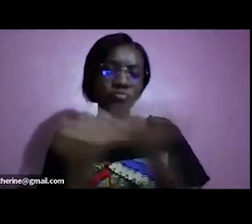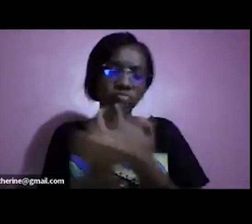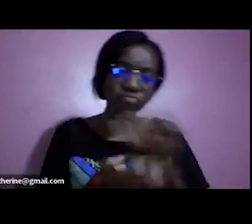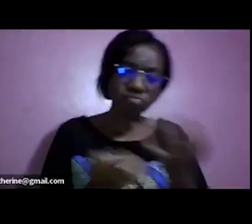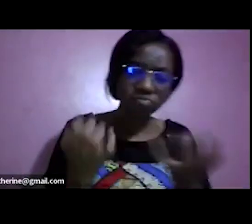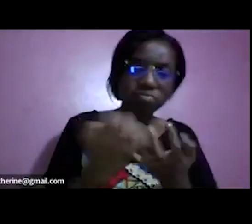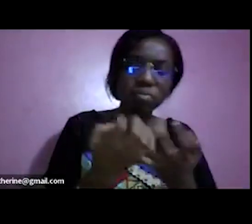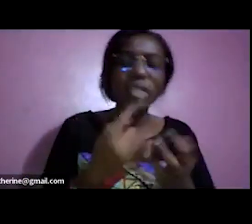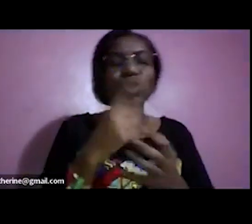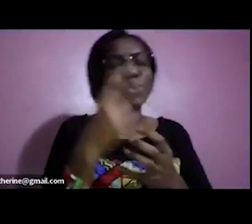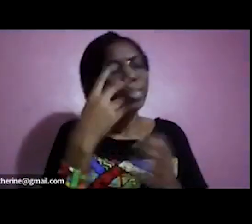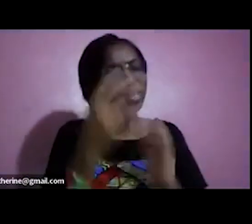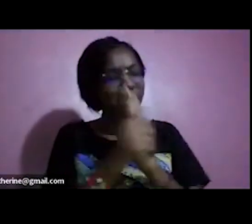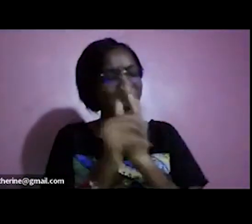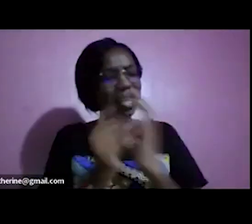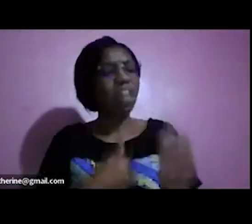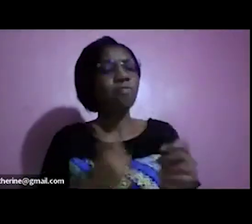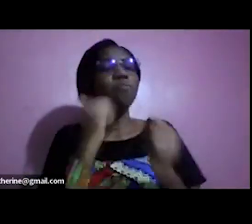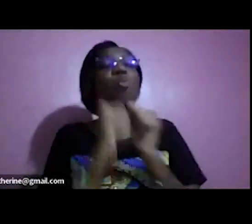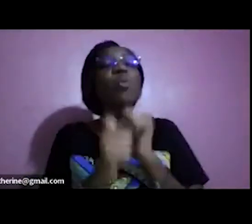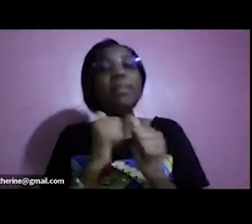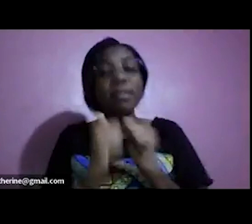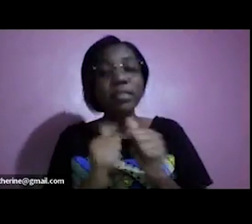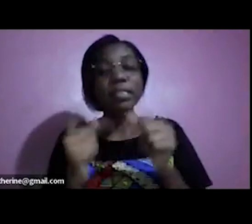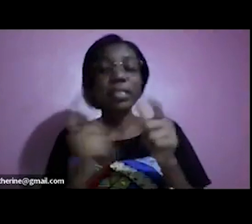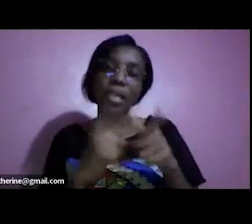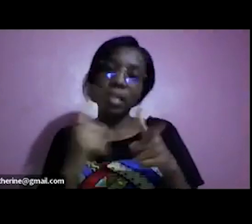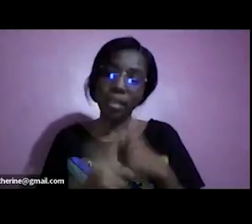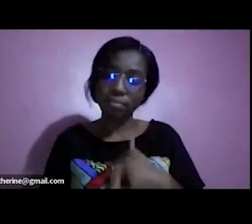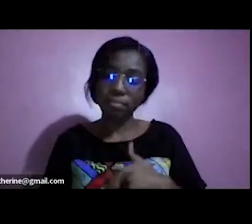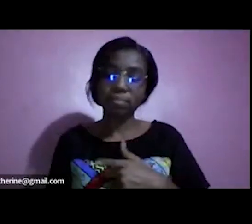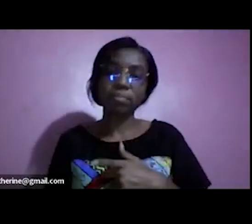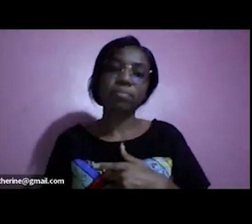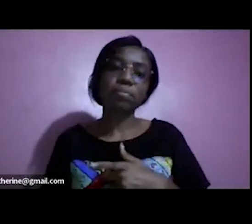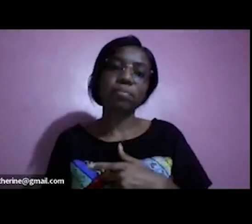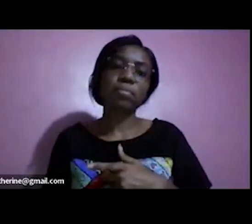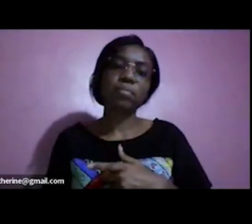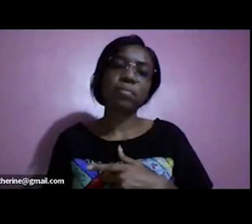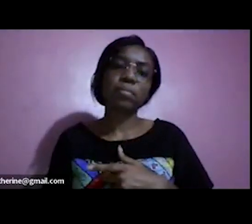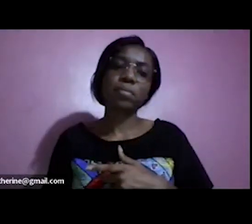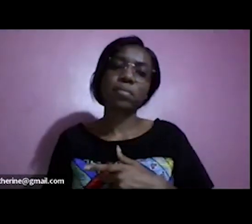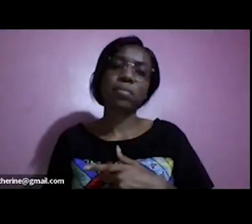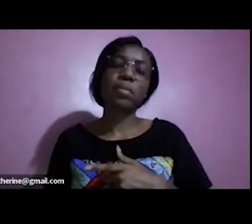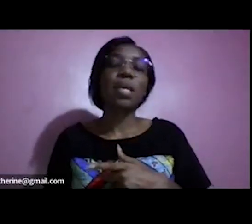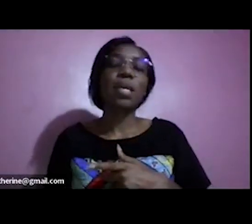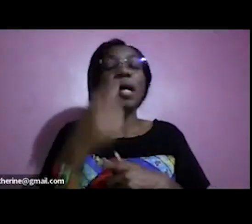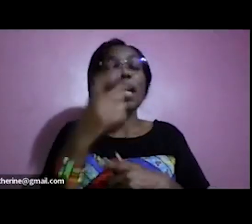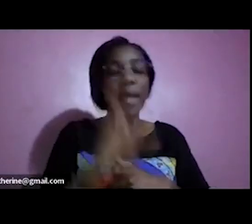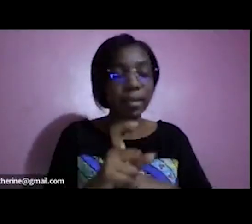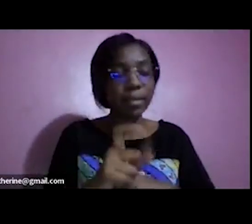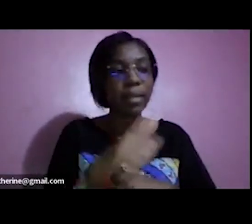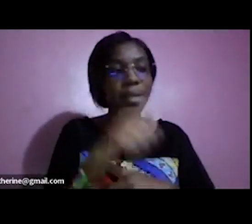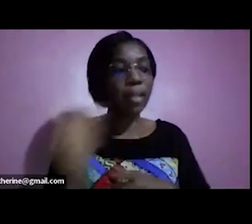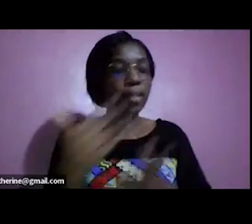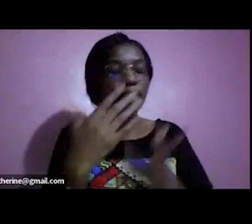your skill do then on top of that add this the the the enter the other streams of income